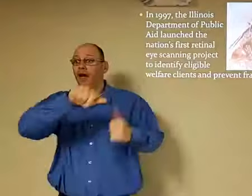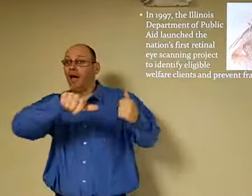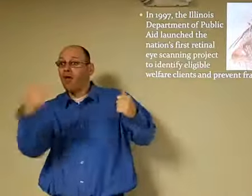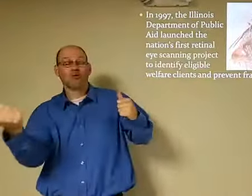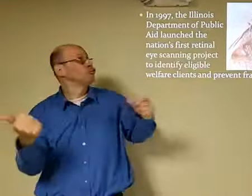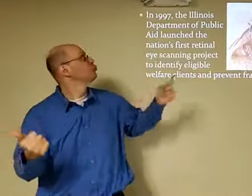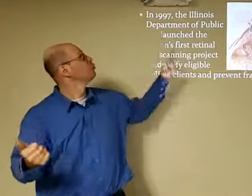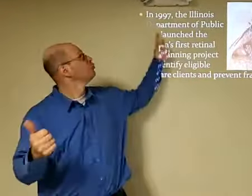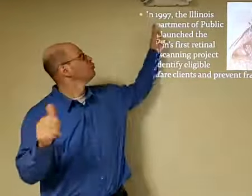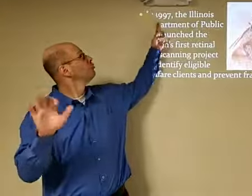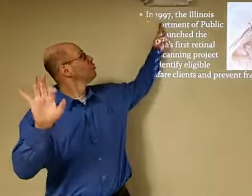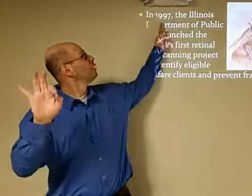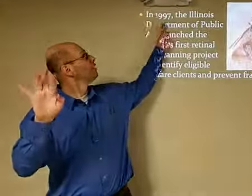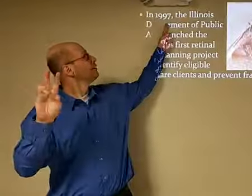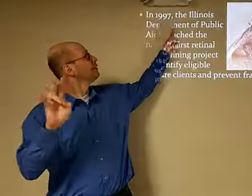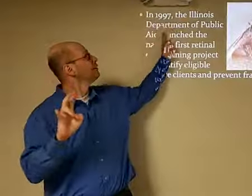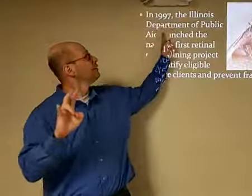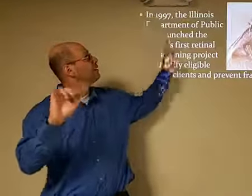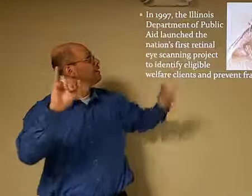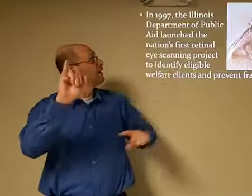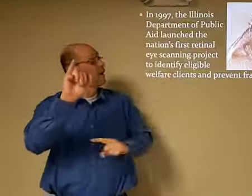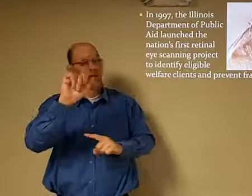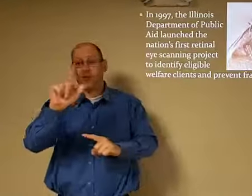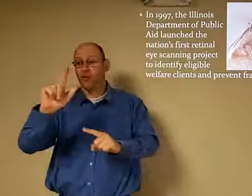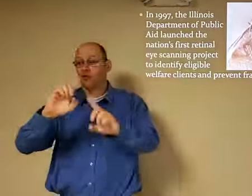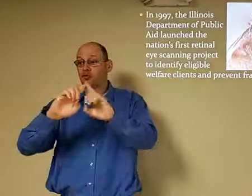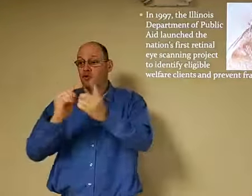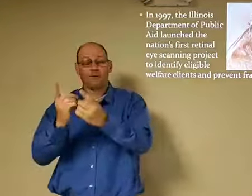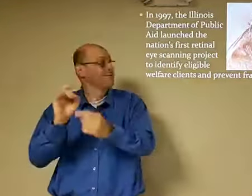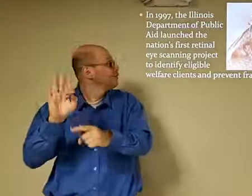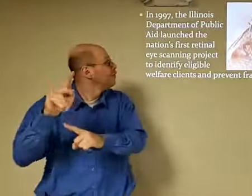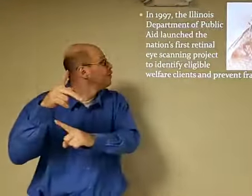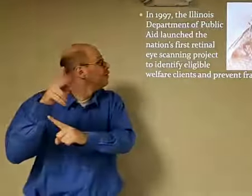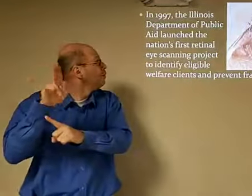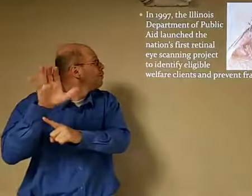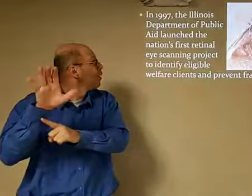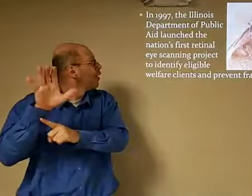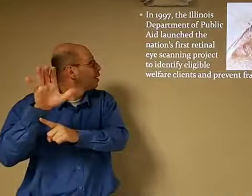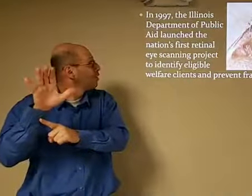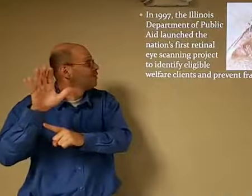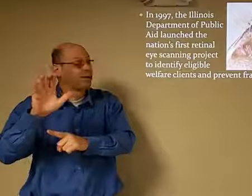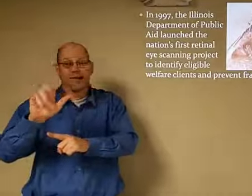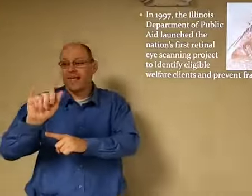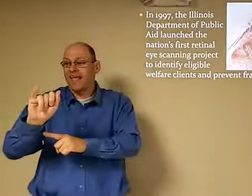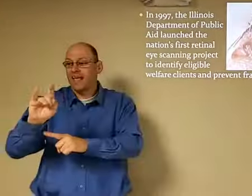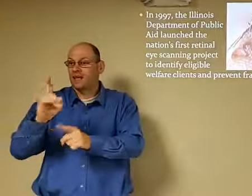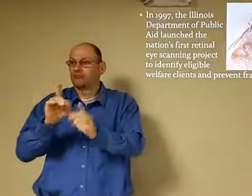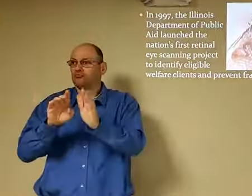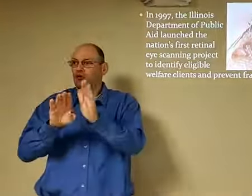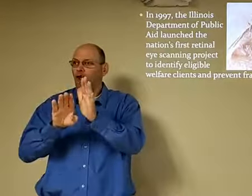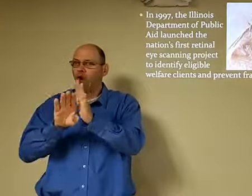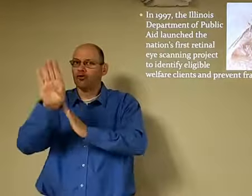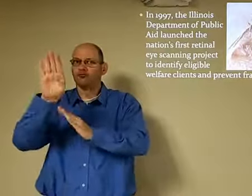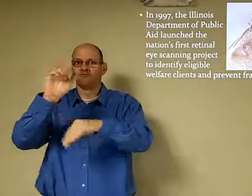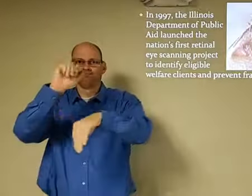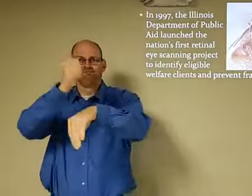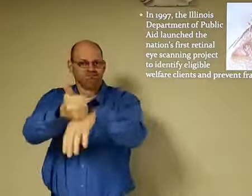Now, here's some more information. Back in 1997, the Illinois Department of Public Aid, it launched the